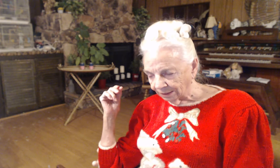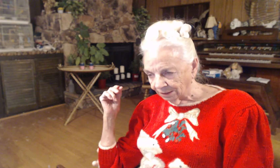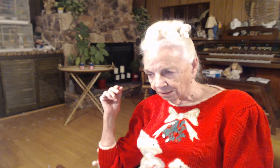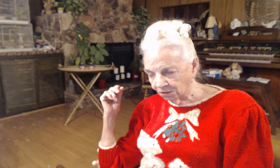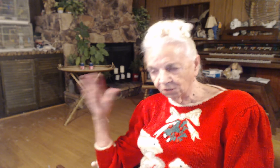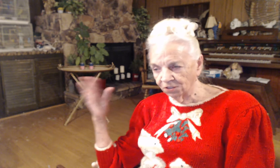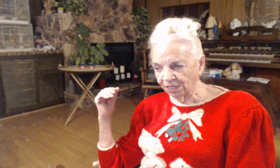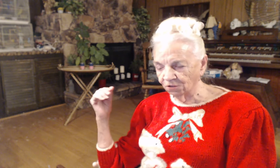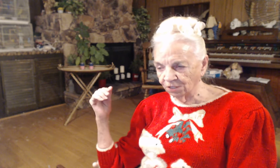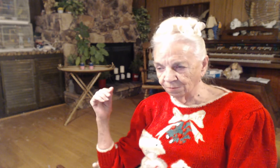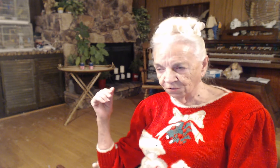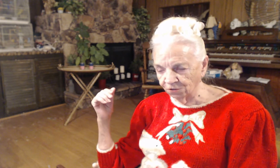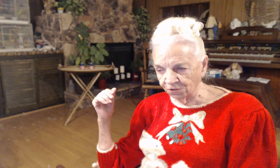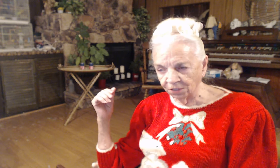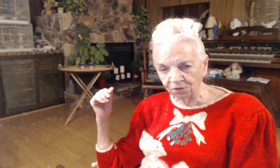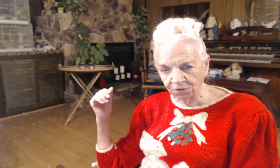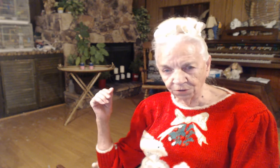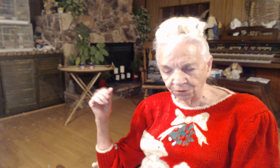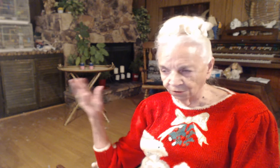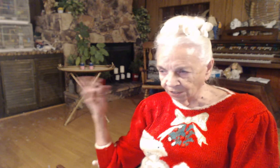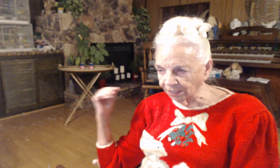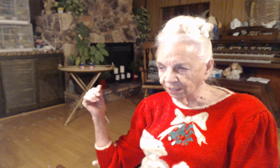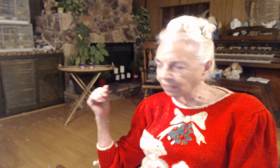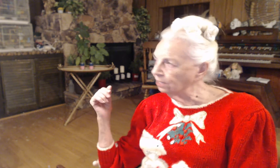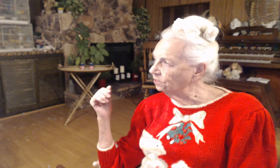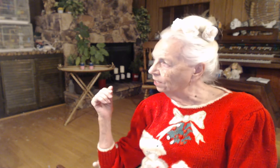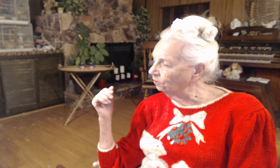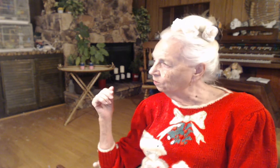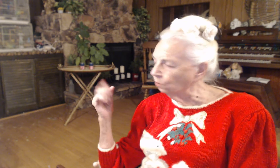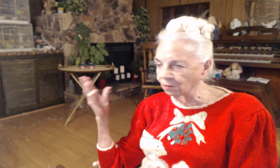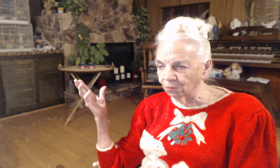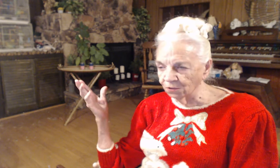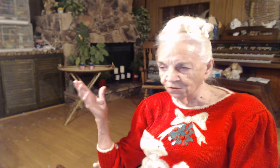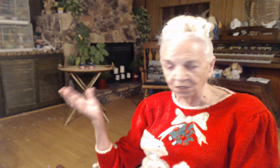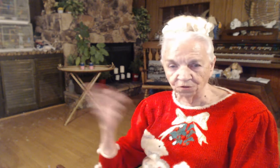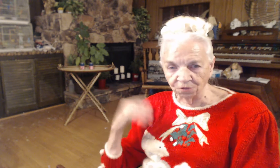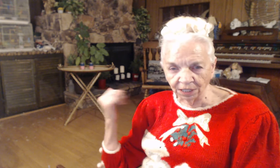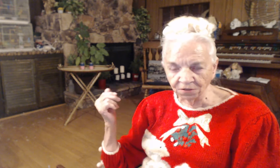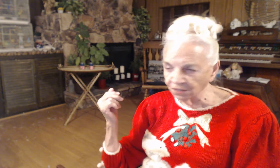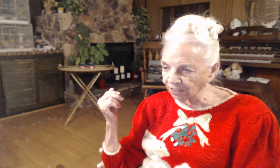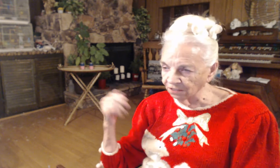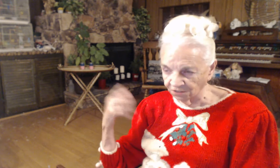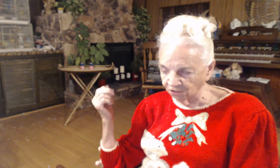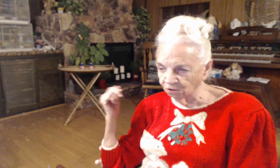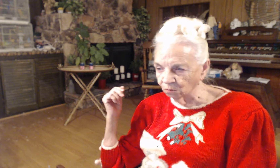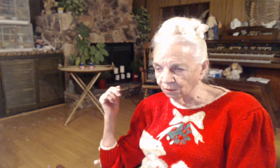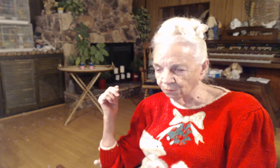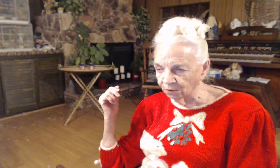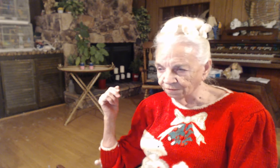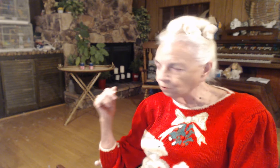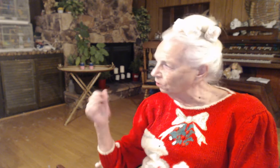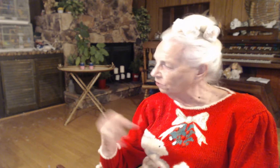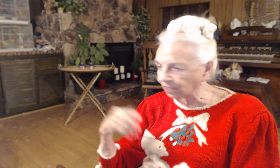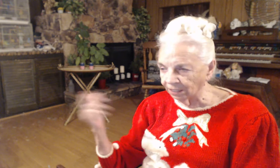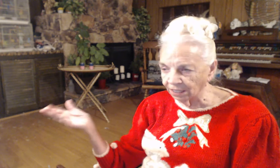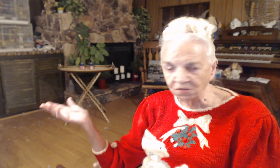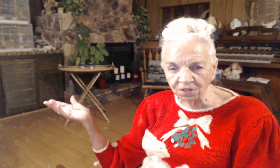So you take a temperature, you take it again, it's 101.6. You take it again, it's 101.4. You take it again, it's 100.